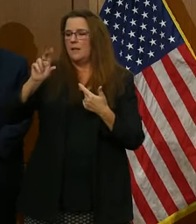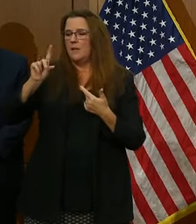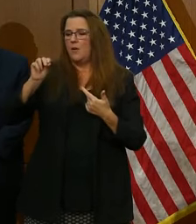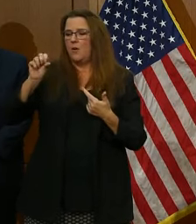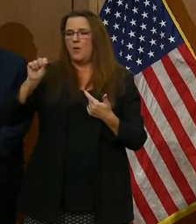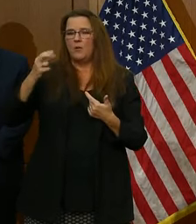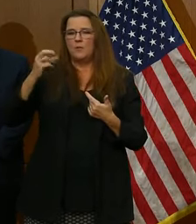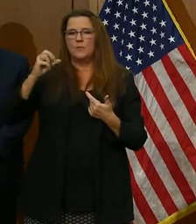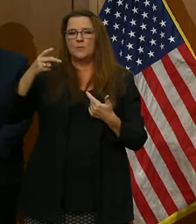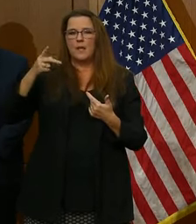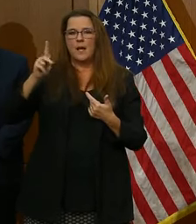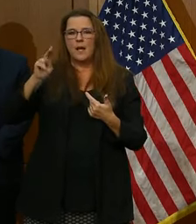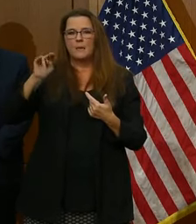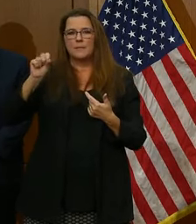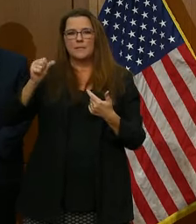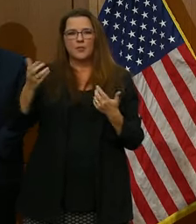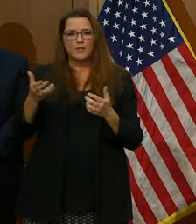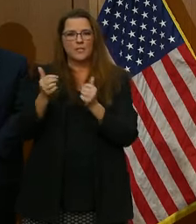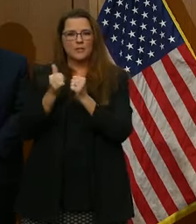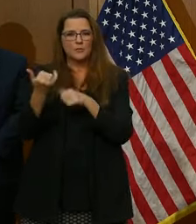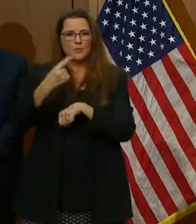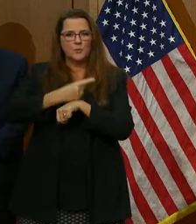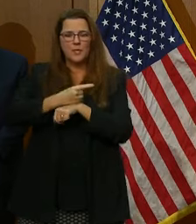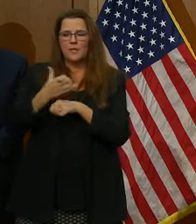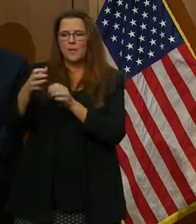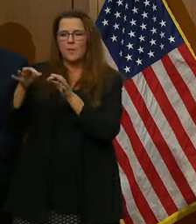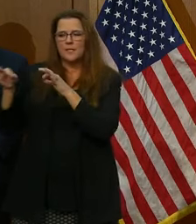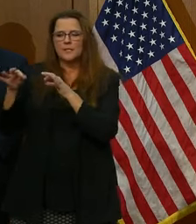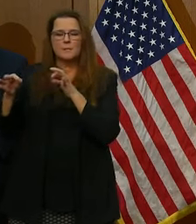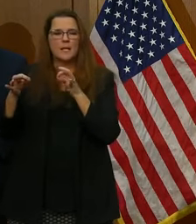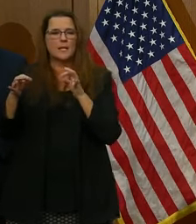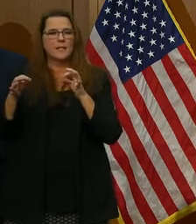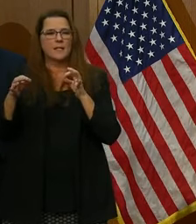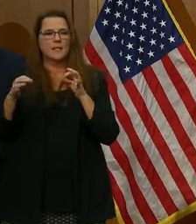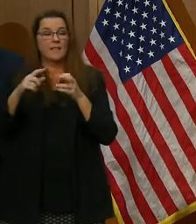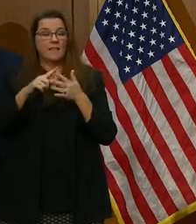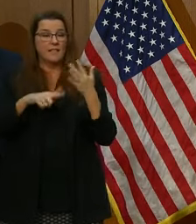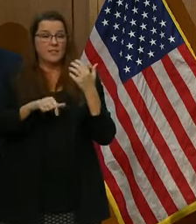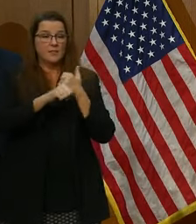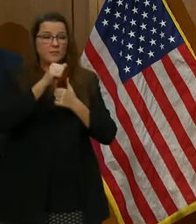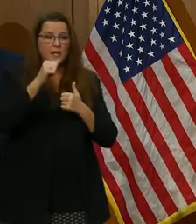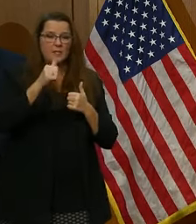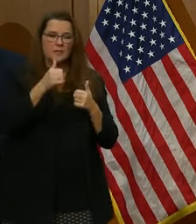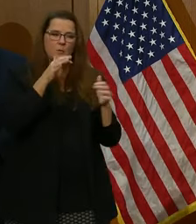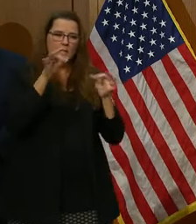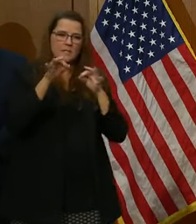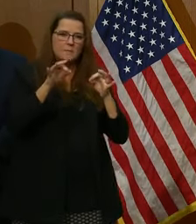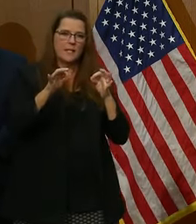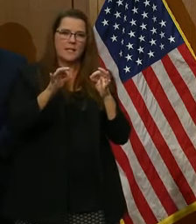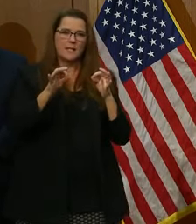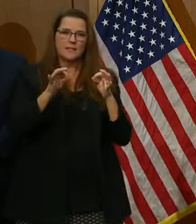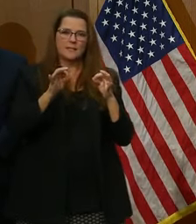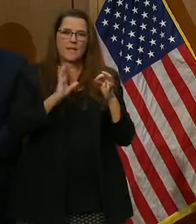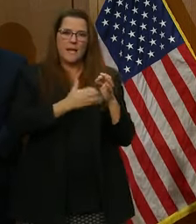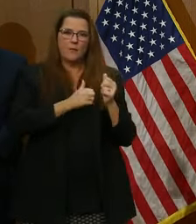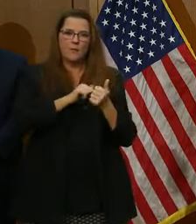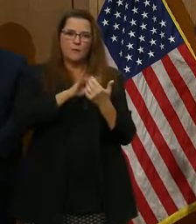here with us today, and they will tell you more about how seriously we are taking these threats. Secretary Moran, thank you for joining us.